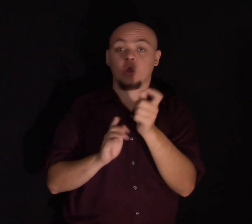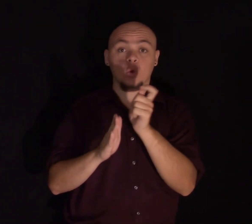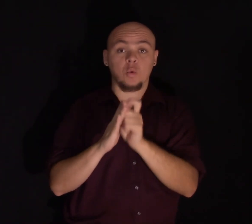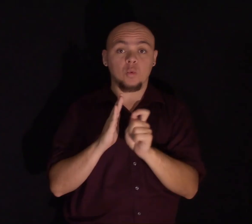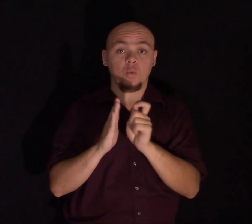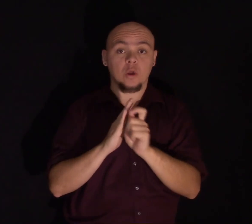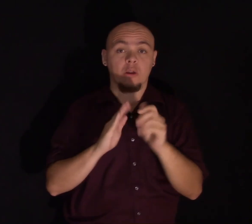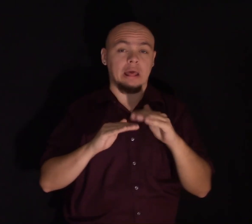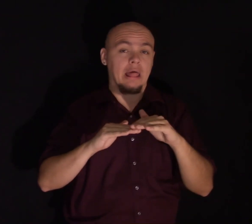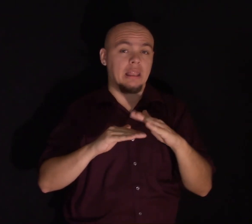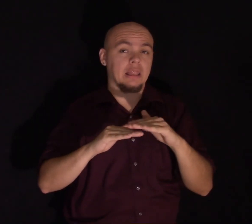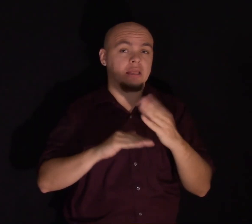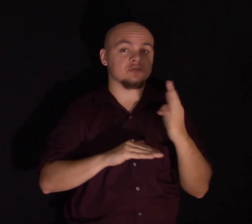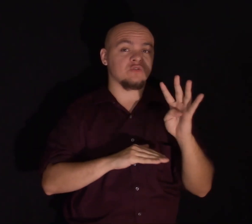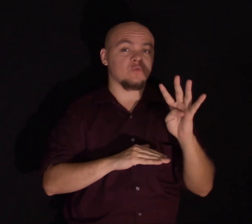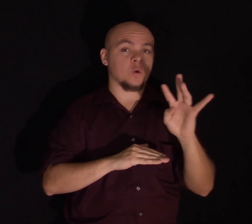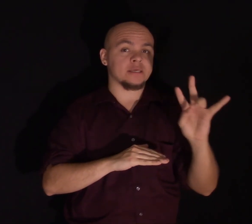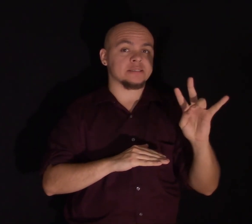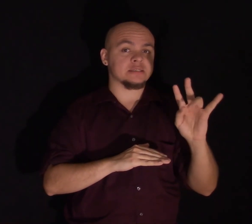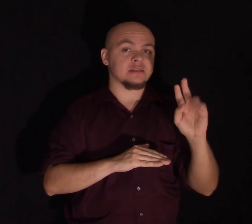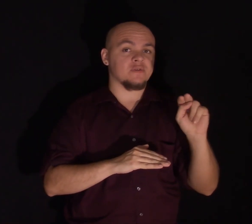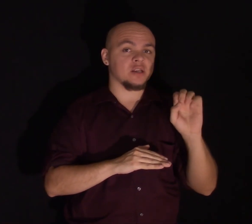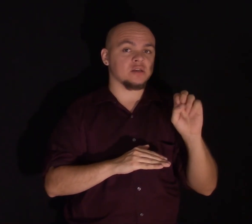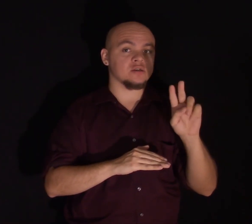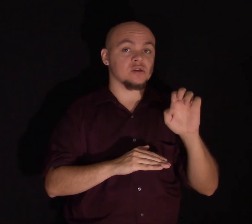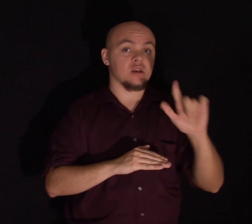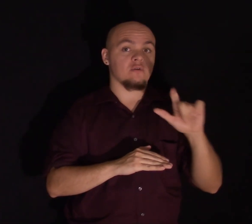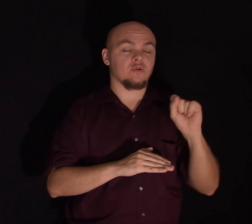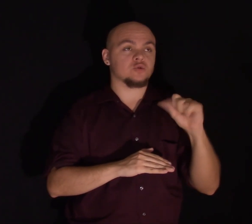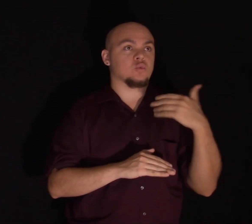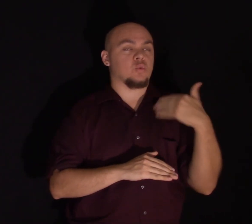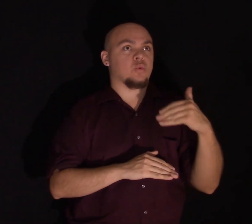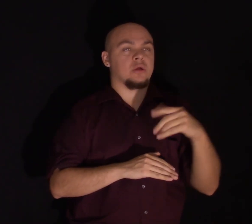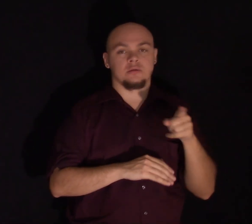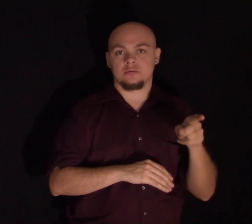47 novels, I think it was. I must get on with my novel, too.